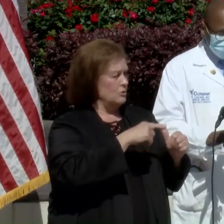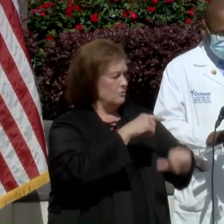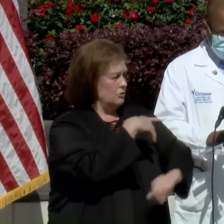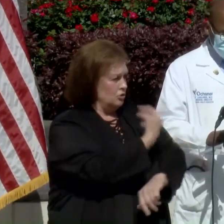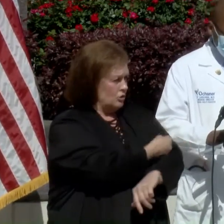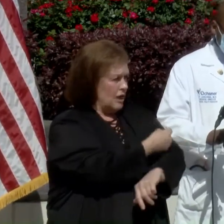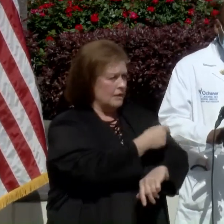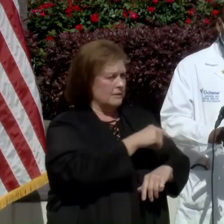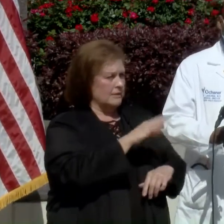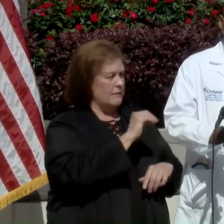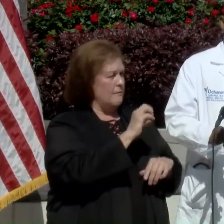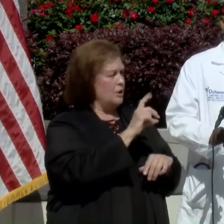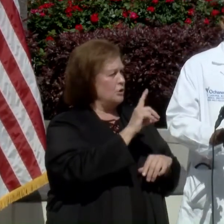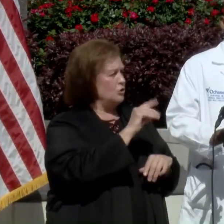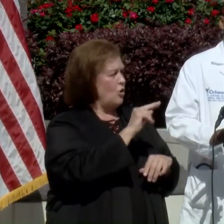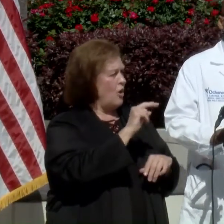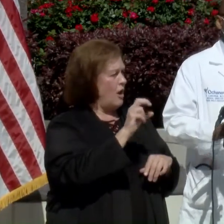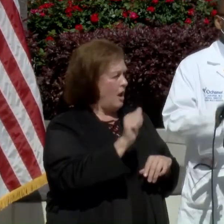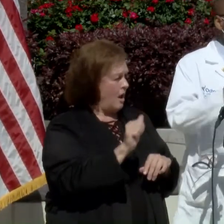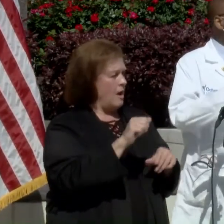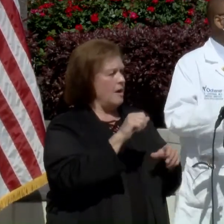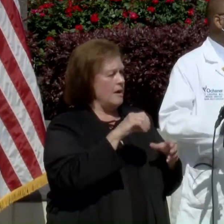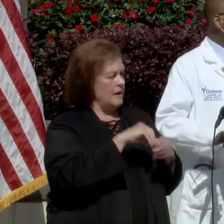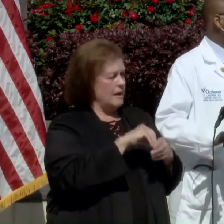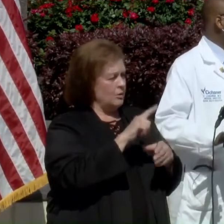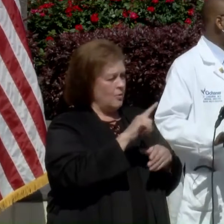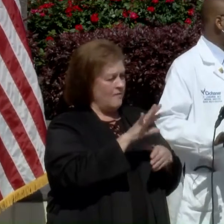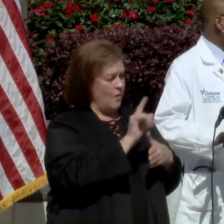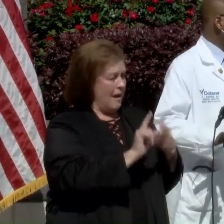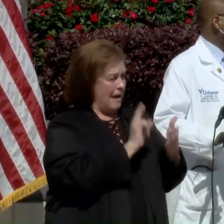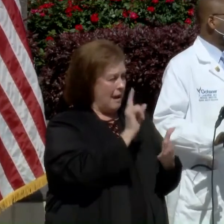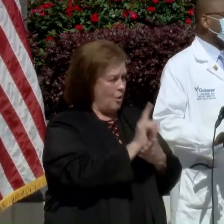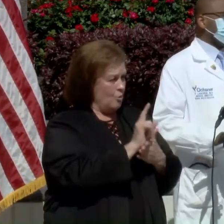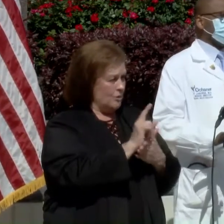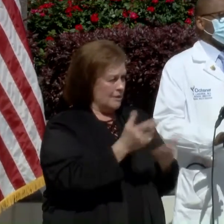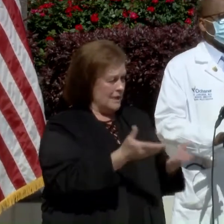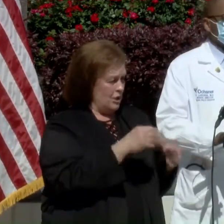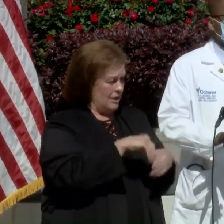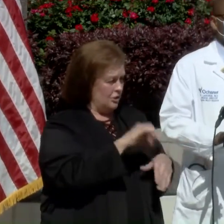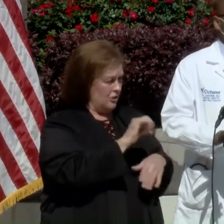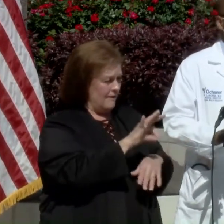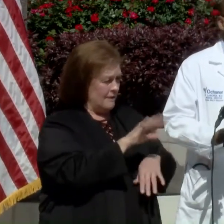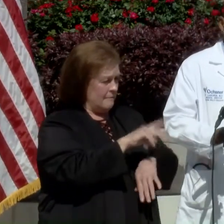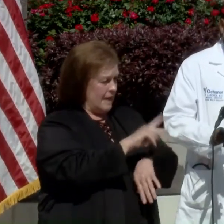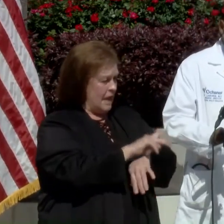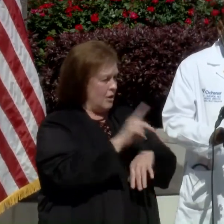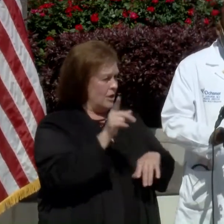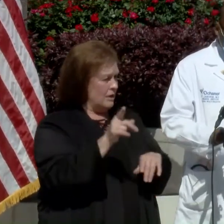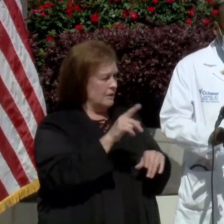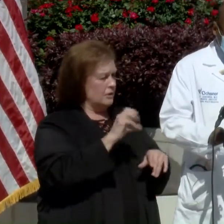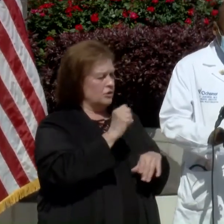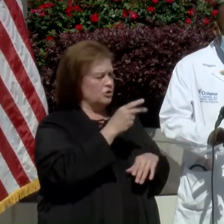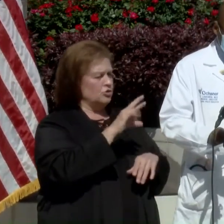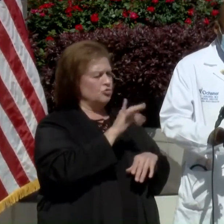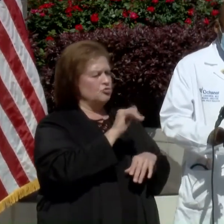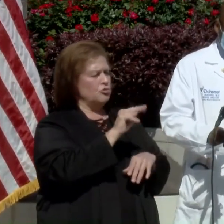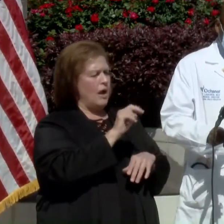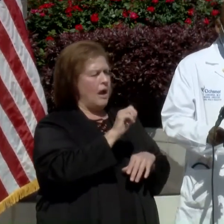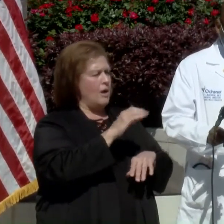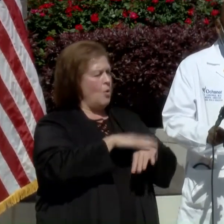Moderna vaccine within a 24 hour period right here in Jefferson parish at the shrine on airline highway.